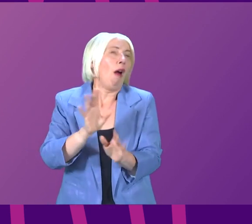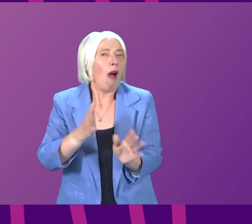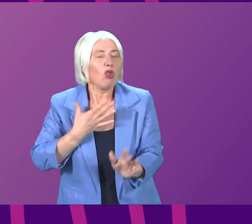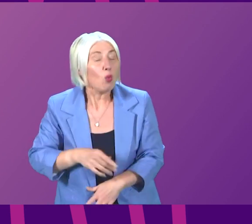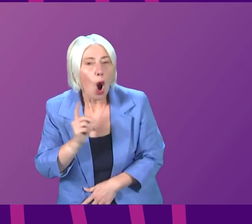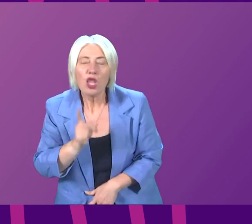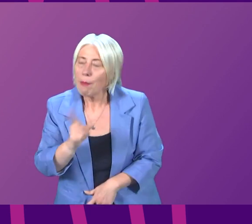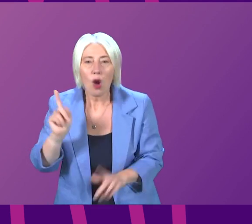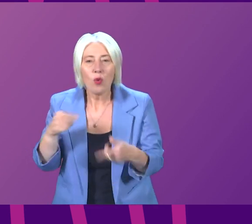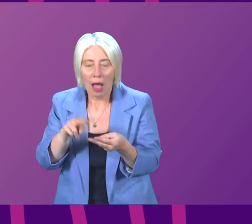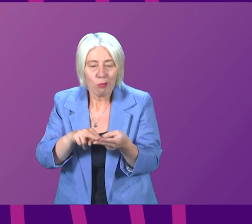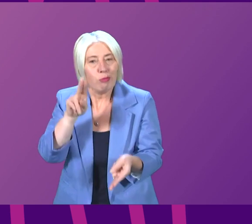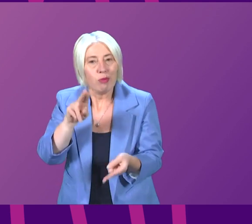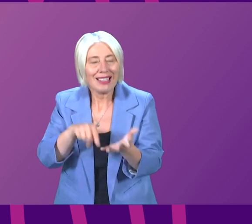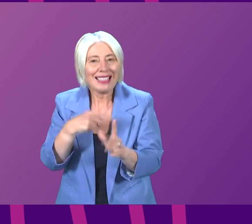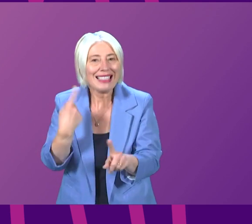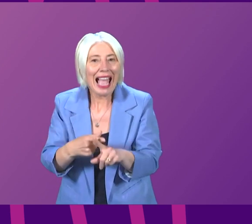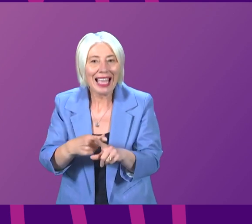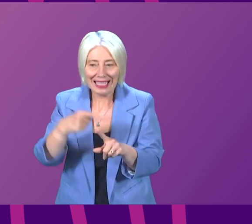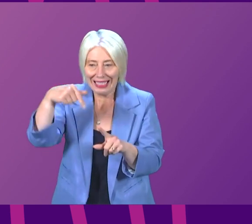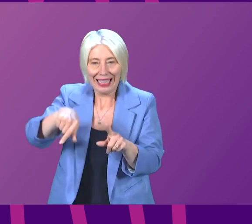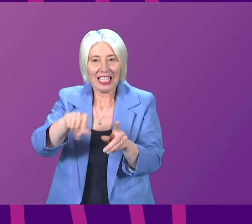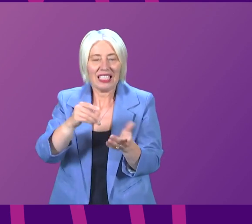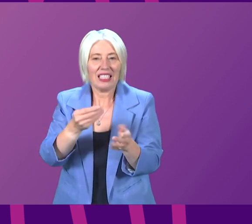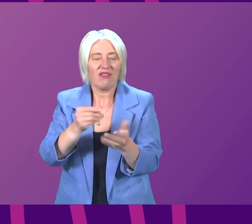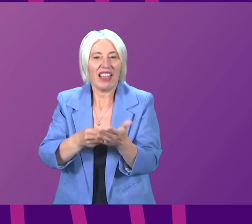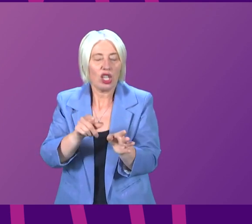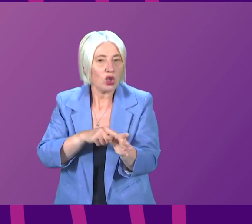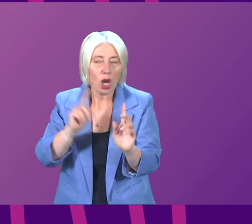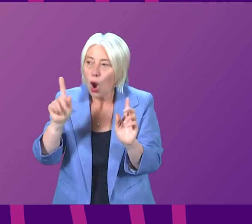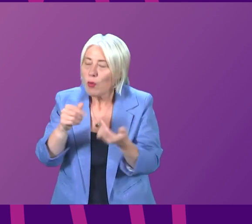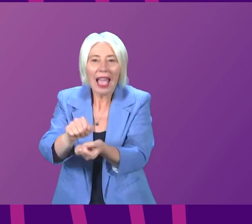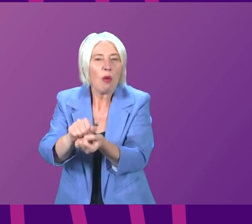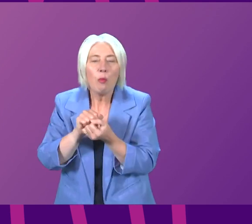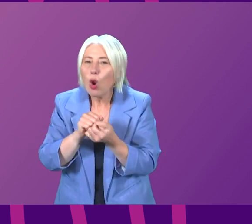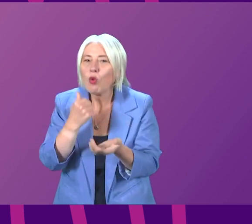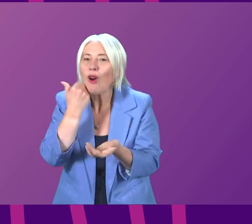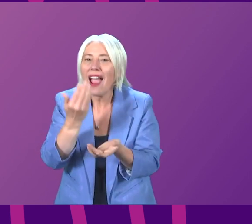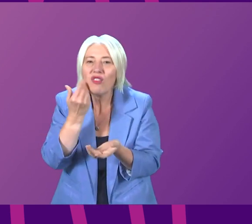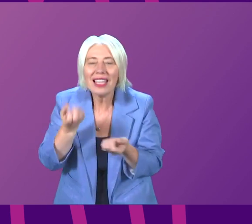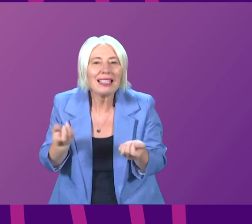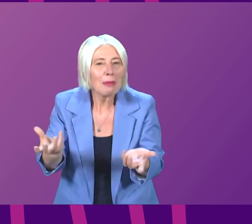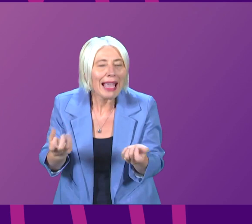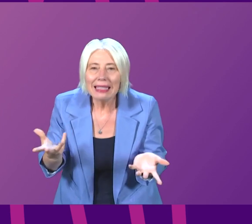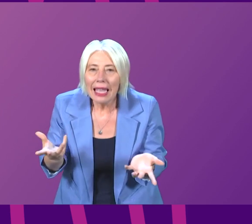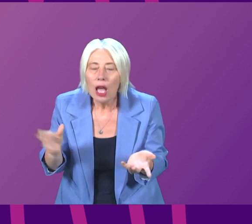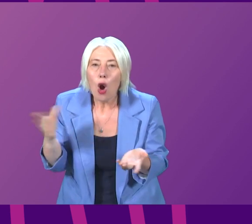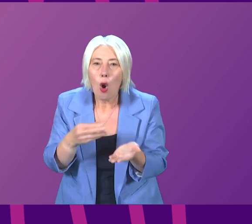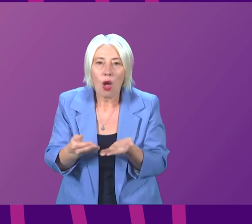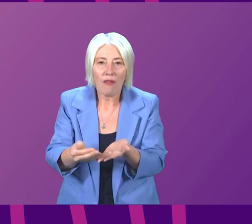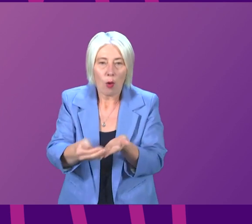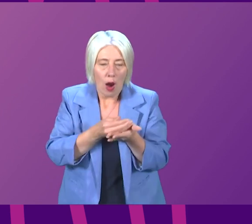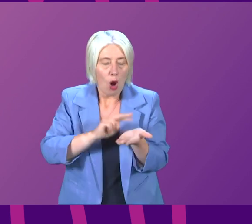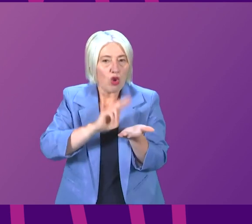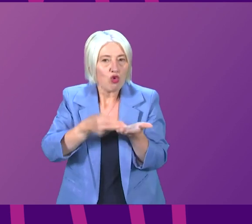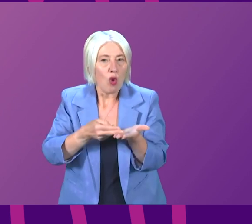We can't raise taxes within a financial year. We can't borrow for day-to-day spending, and all of our reserves are already